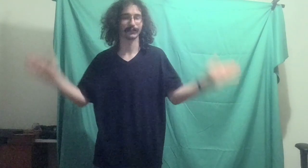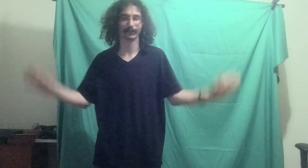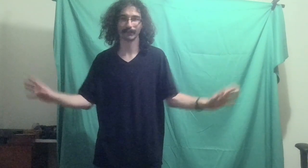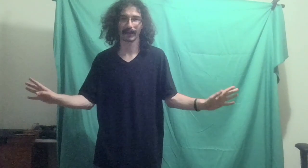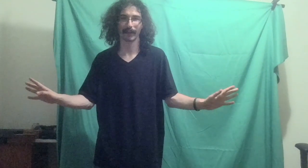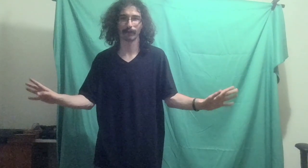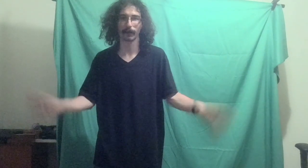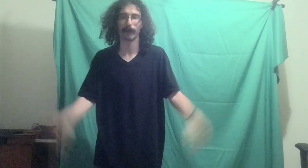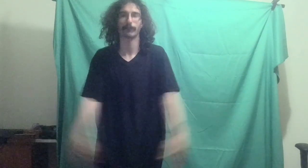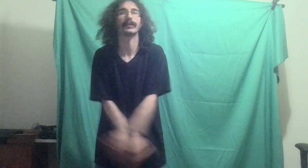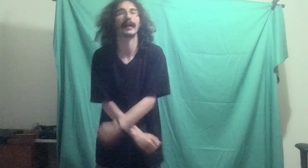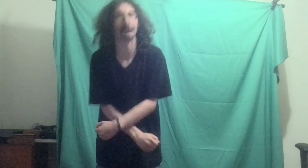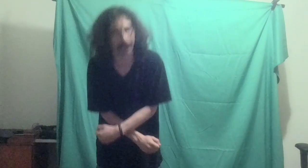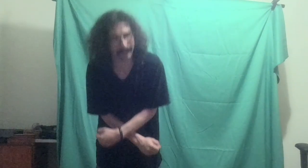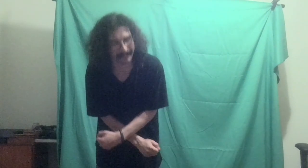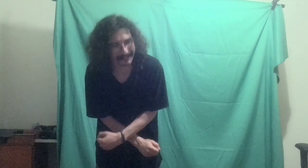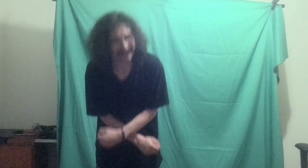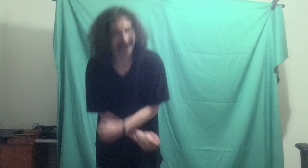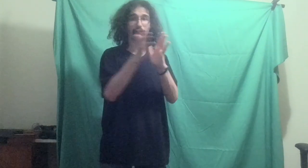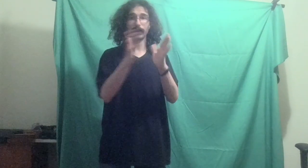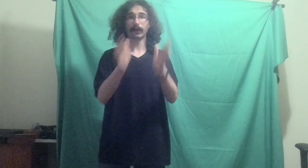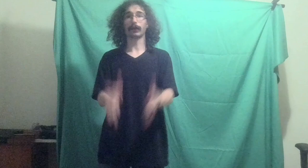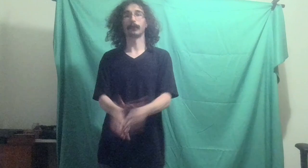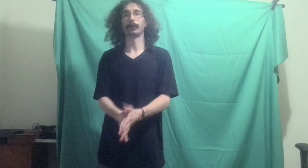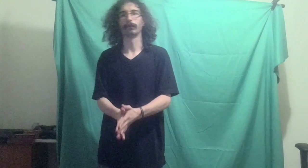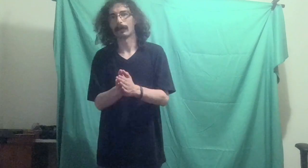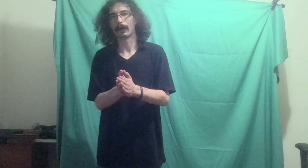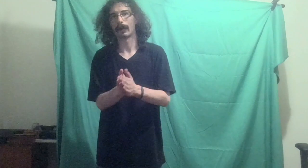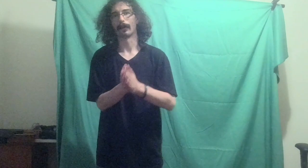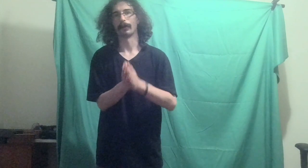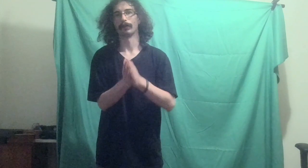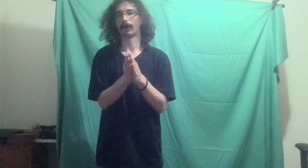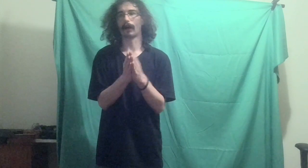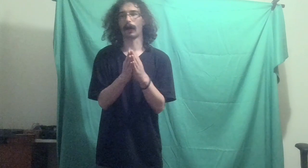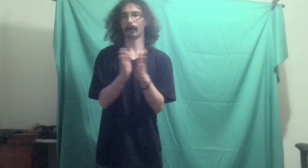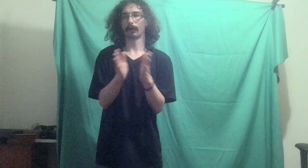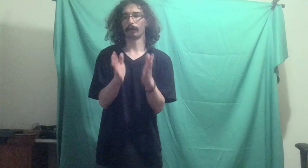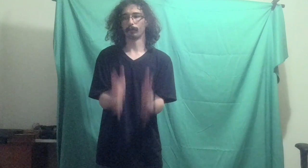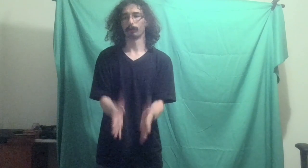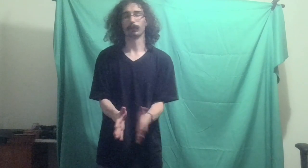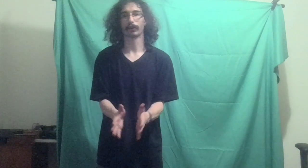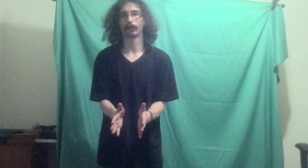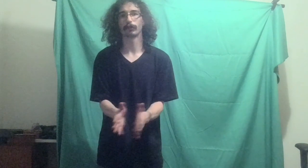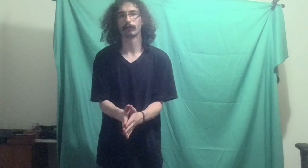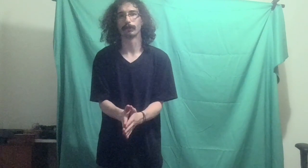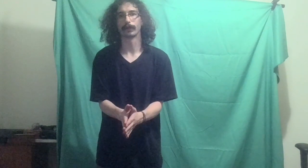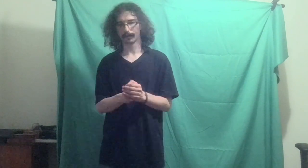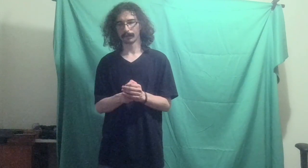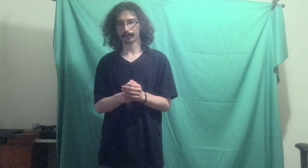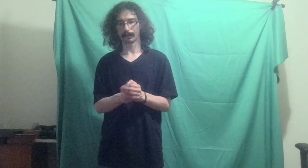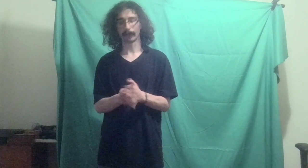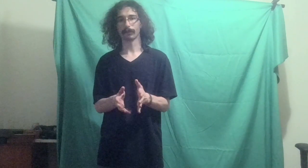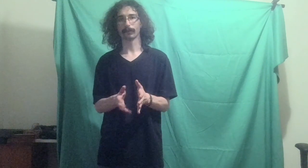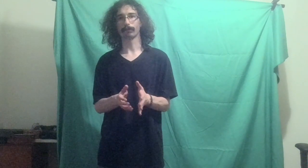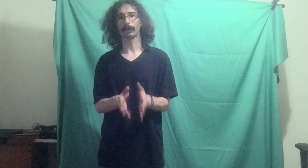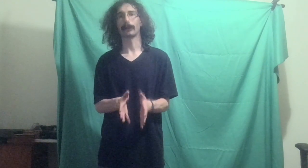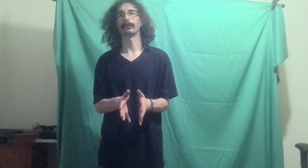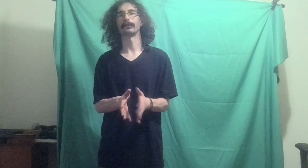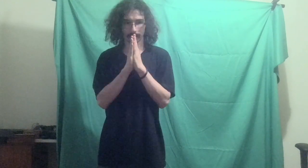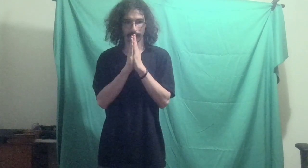everywhere. I'm a scatterbrain. And then I come home and I work on a YouTube video. That's my life. My